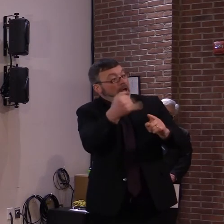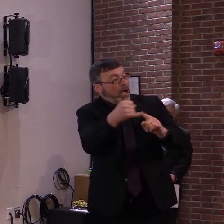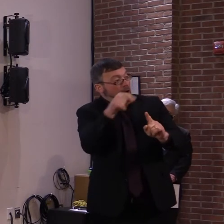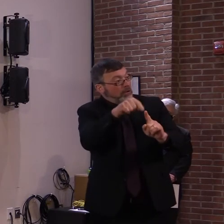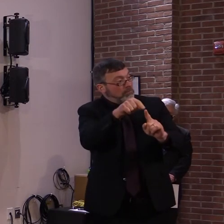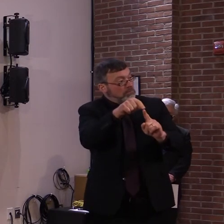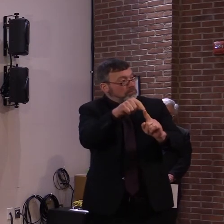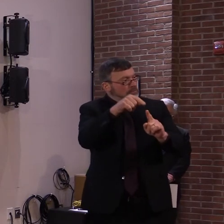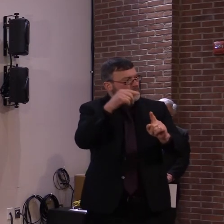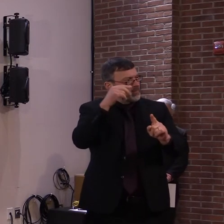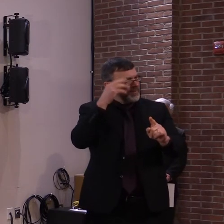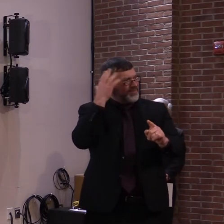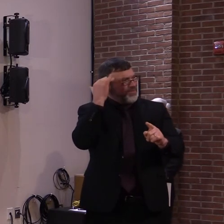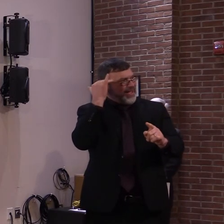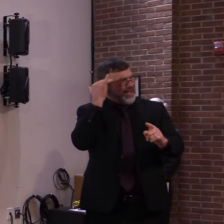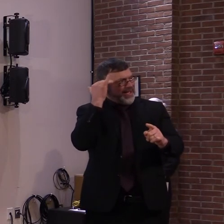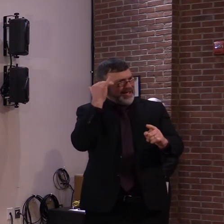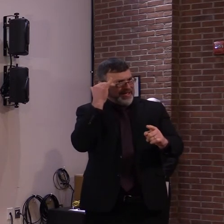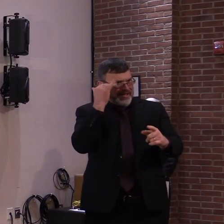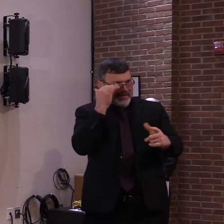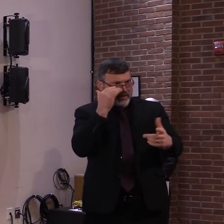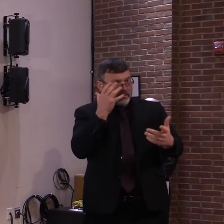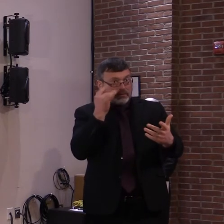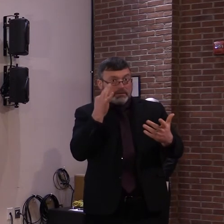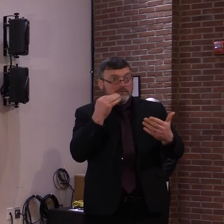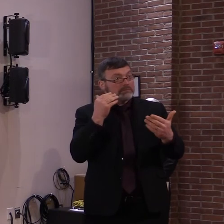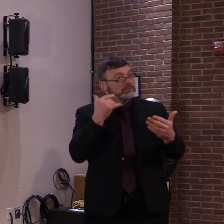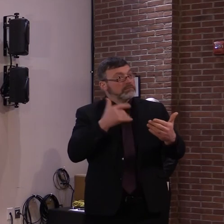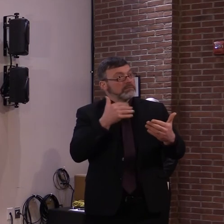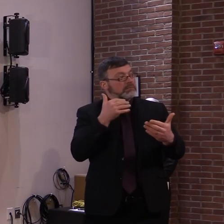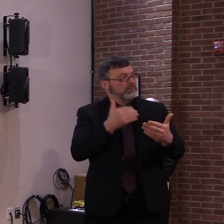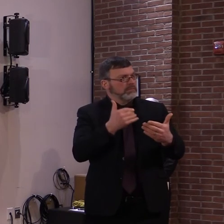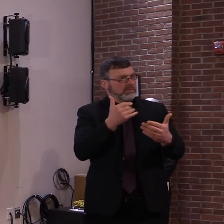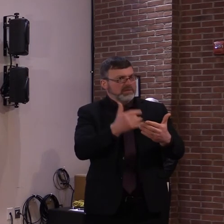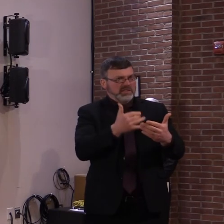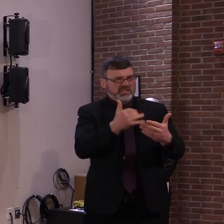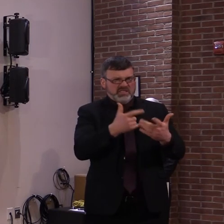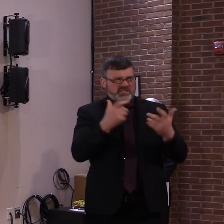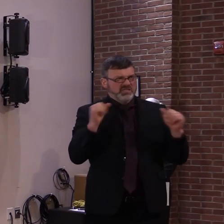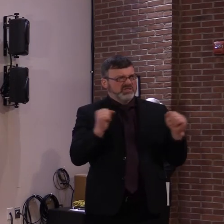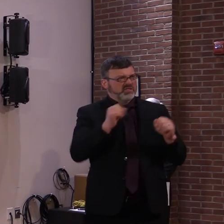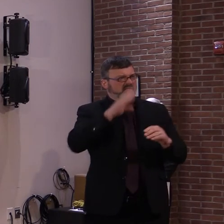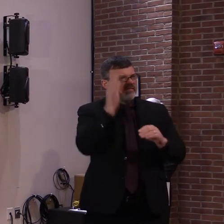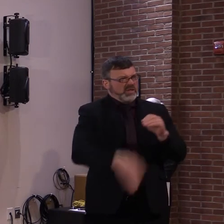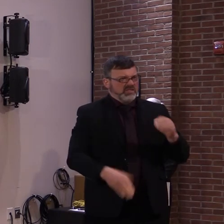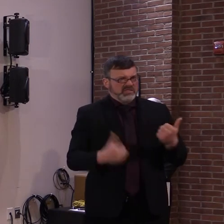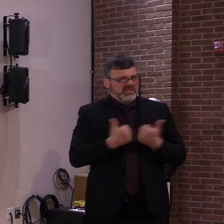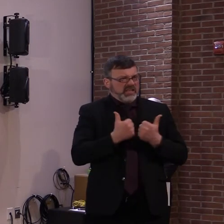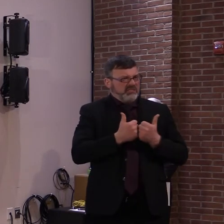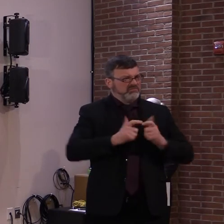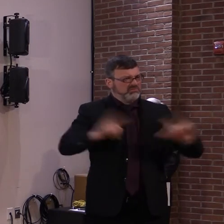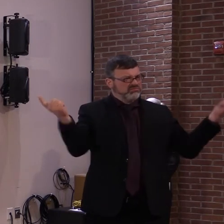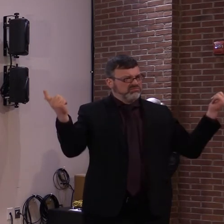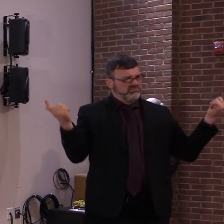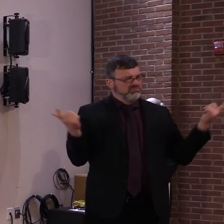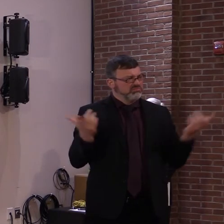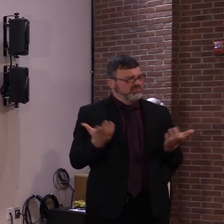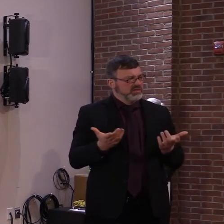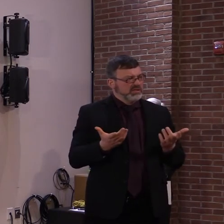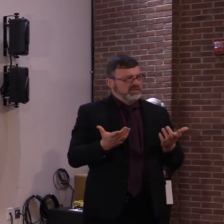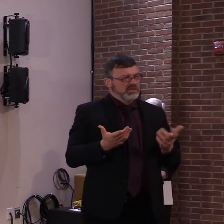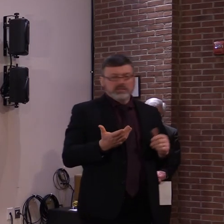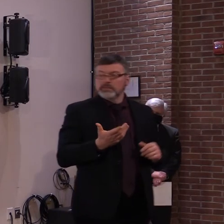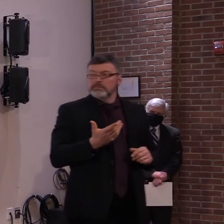about two months before the season typically ends. Yeah. Steve, good question. I might prefer to Secretary Moore on this, but we